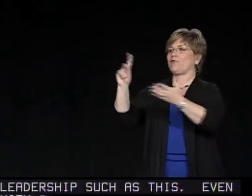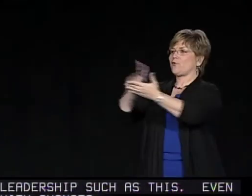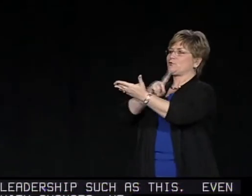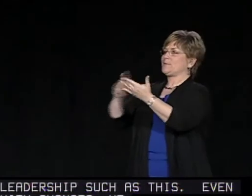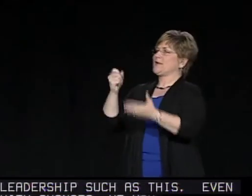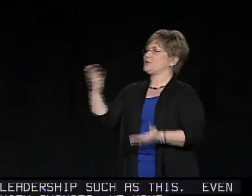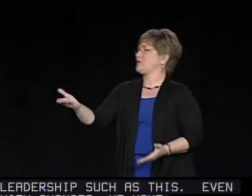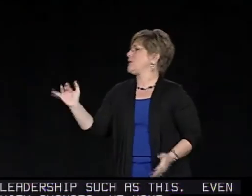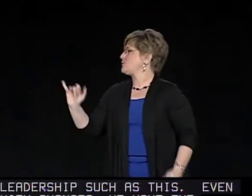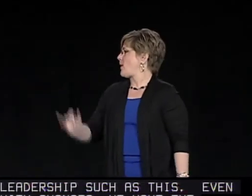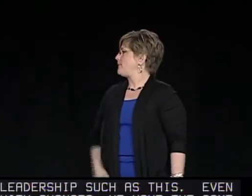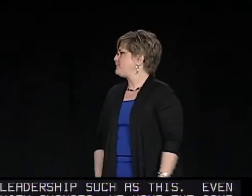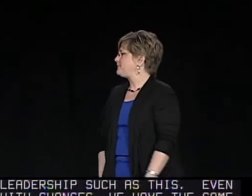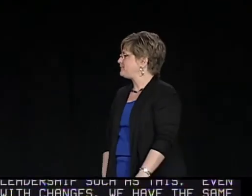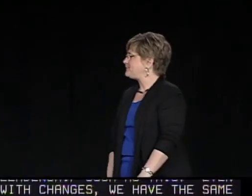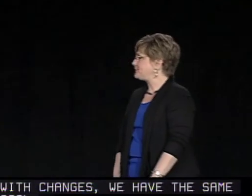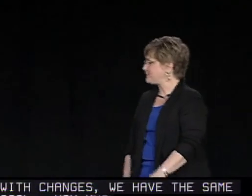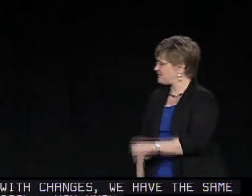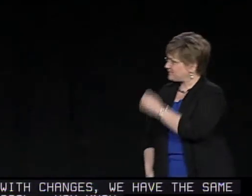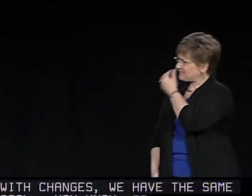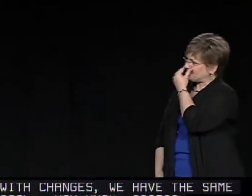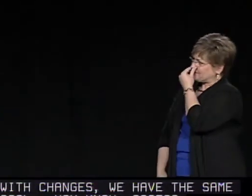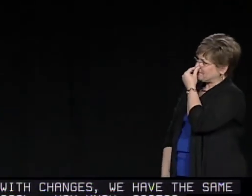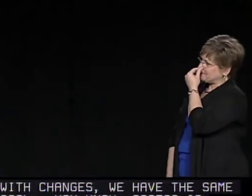You know, access is there. But discrimination is there also.